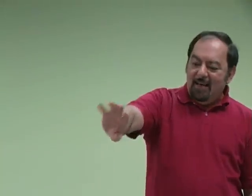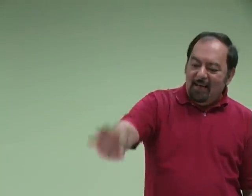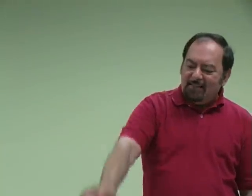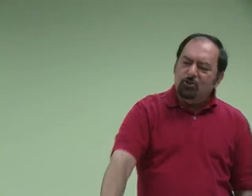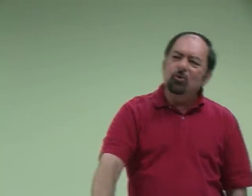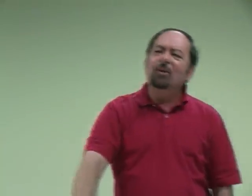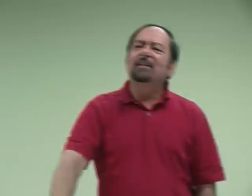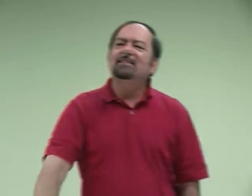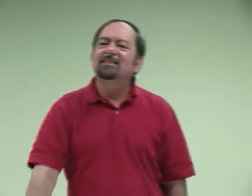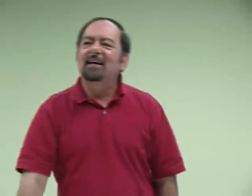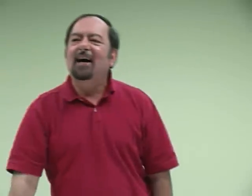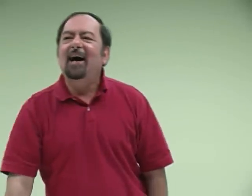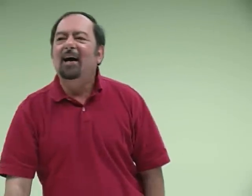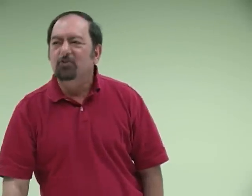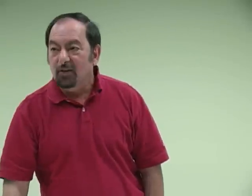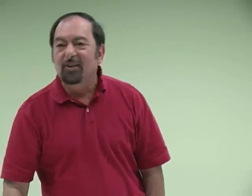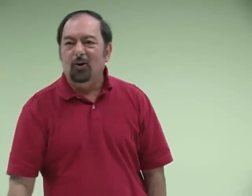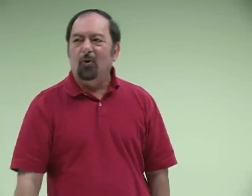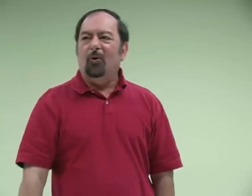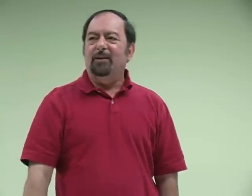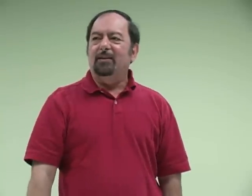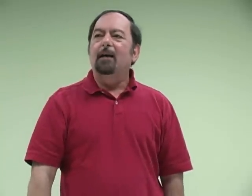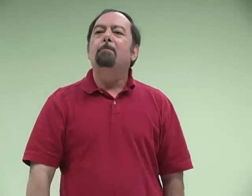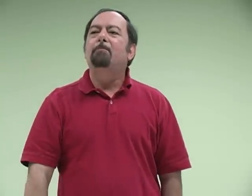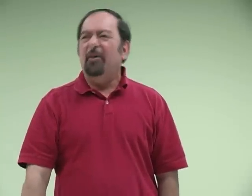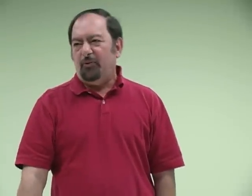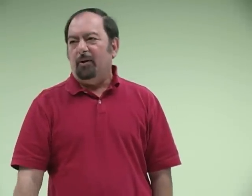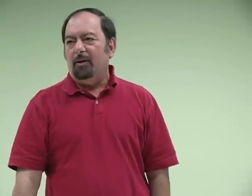He said, surely this is the house of the Lord. Bethel.